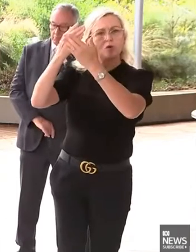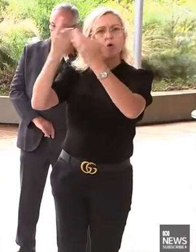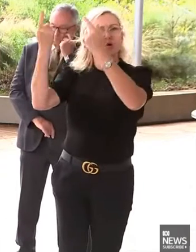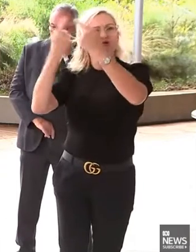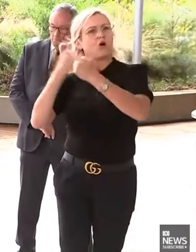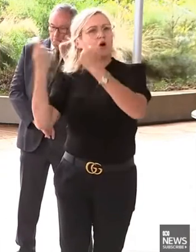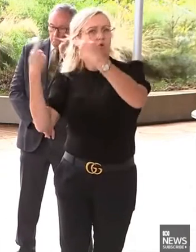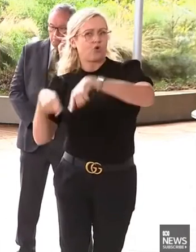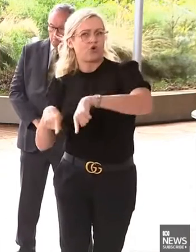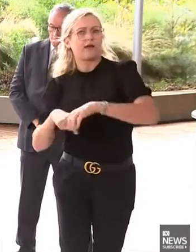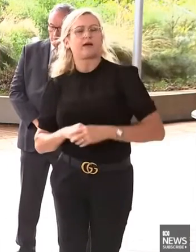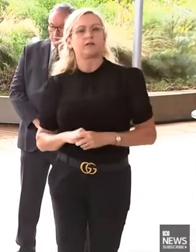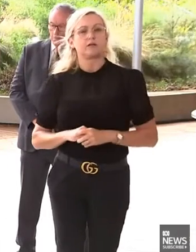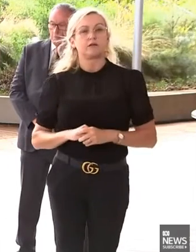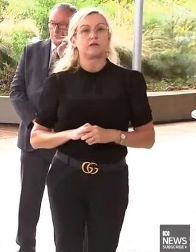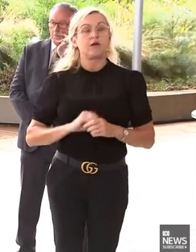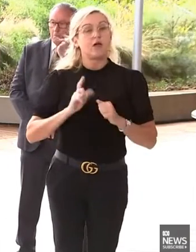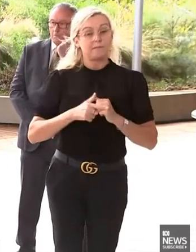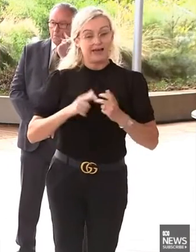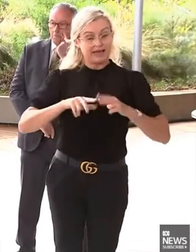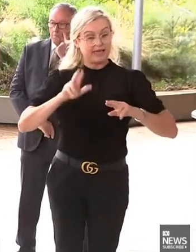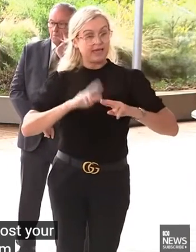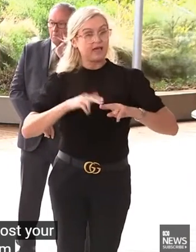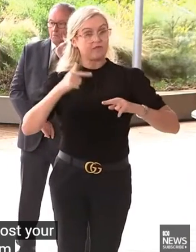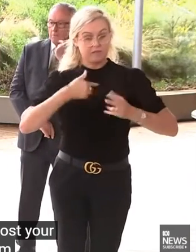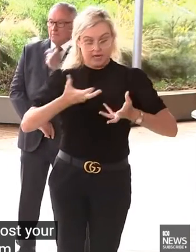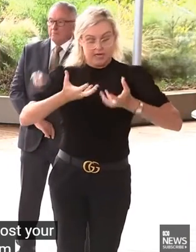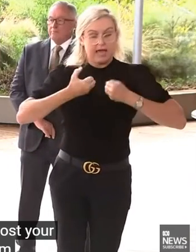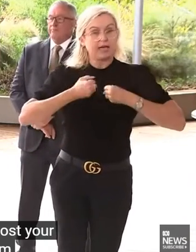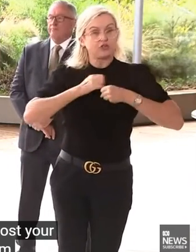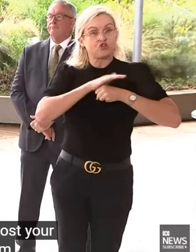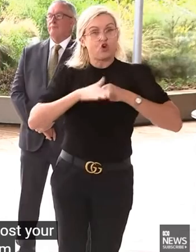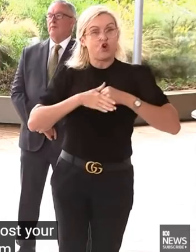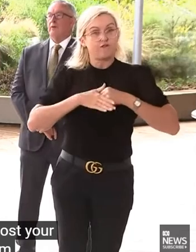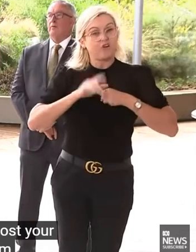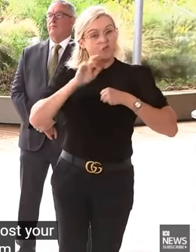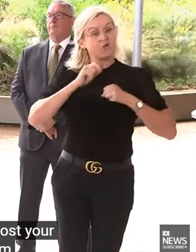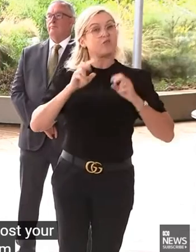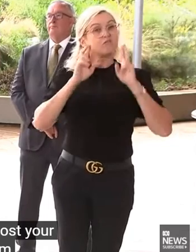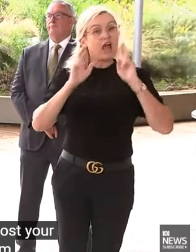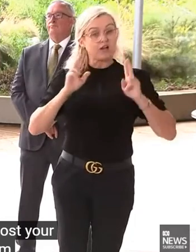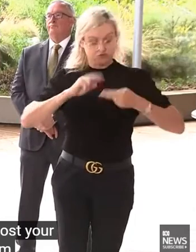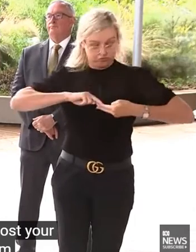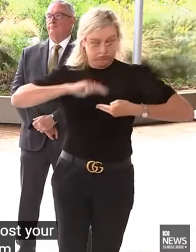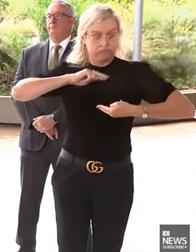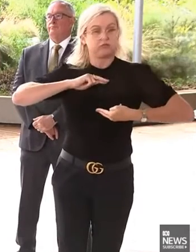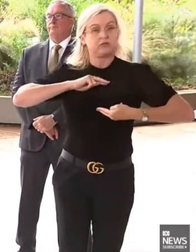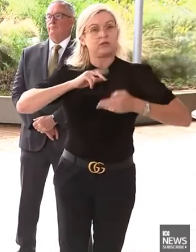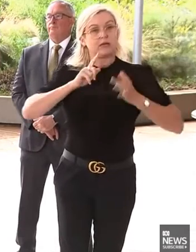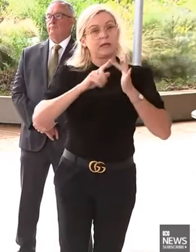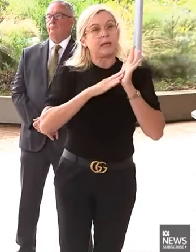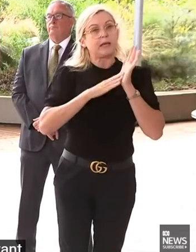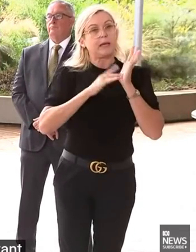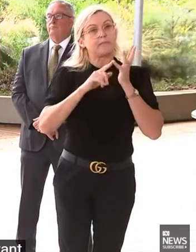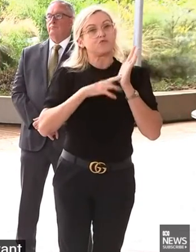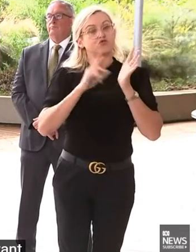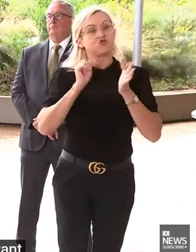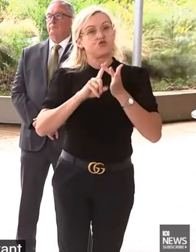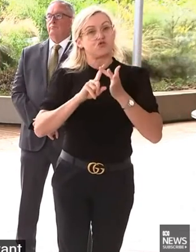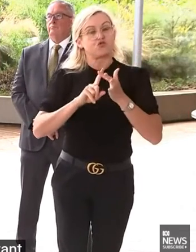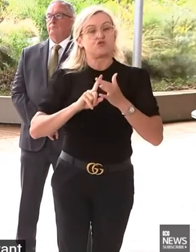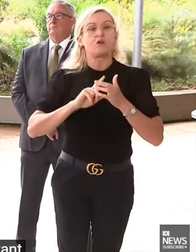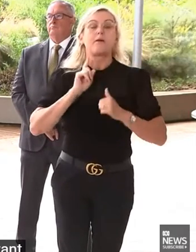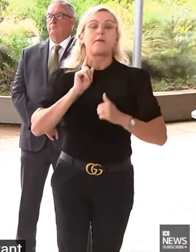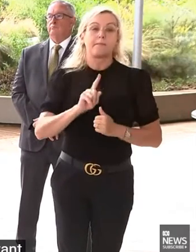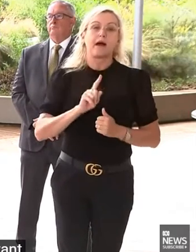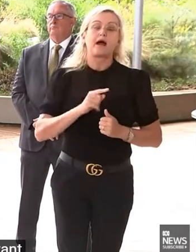COVID will actually boost your immune system. But clearly we want to make sure that people are availing